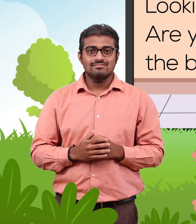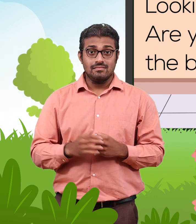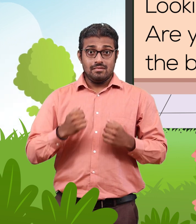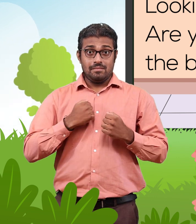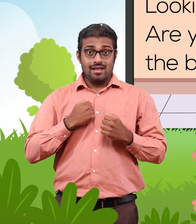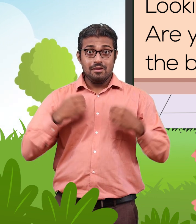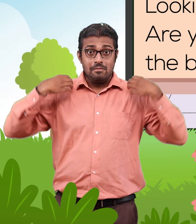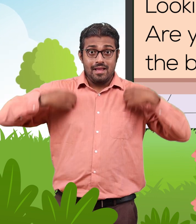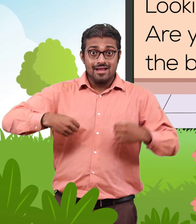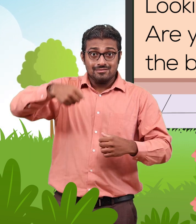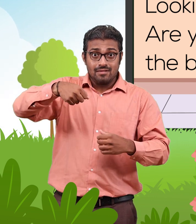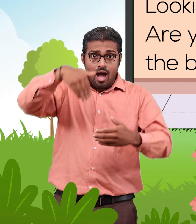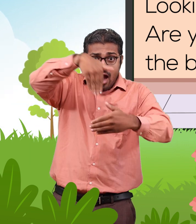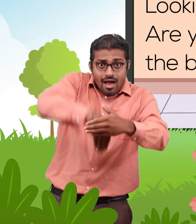Are you inside the backpack?